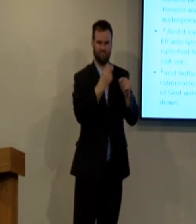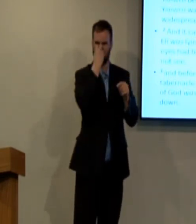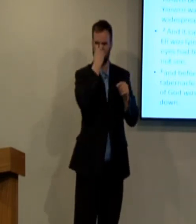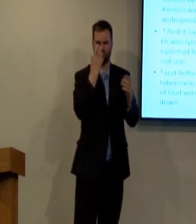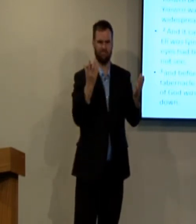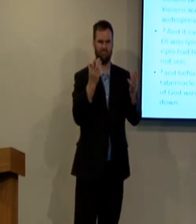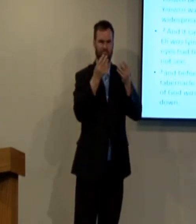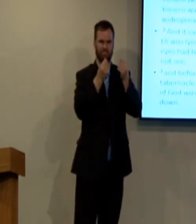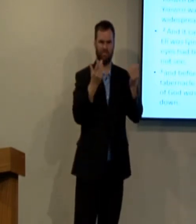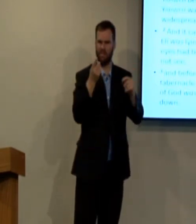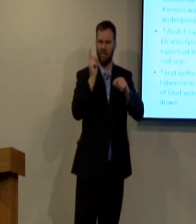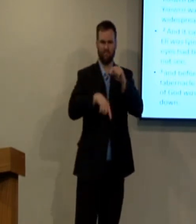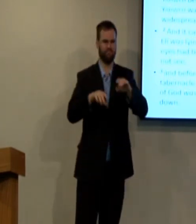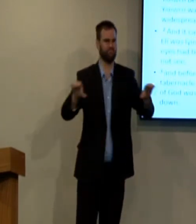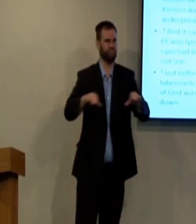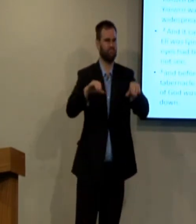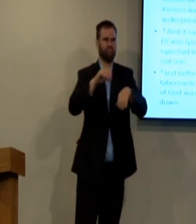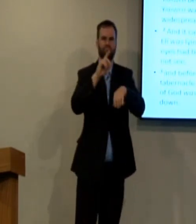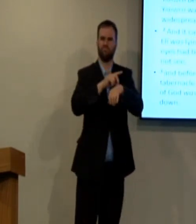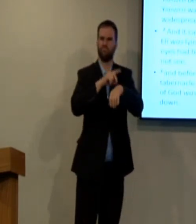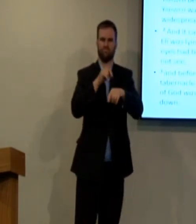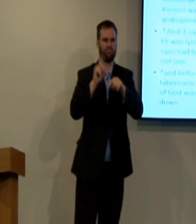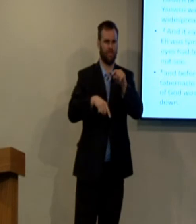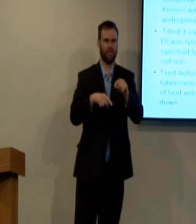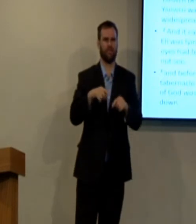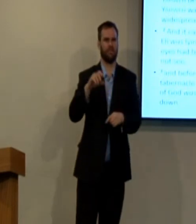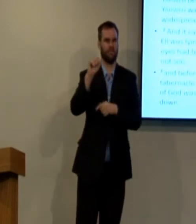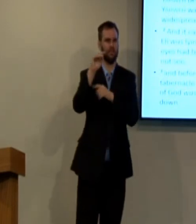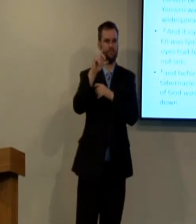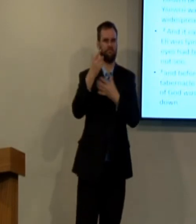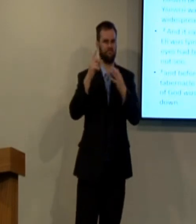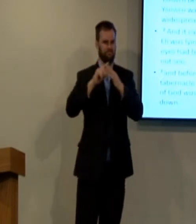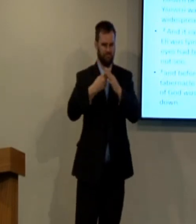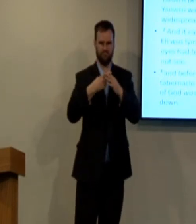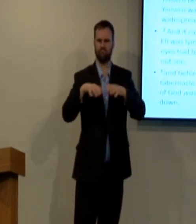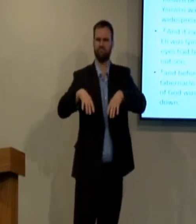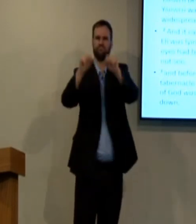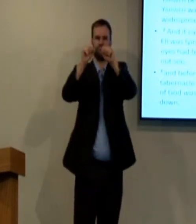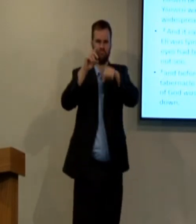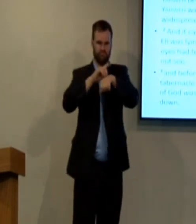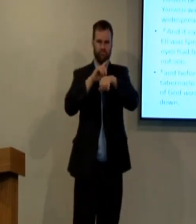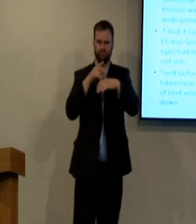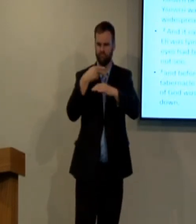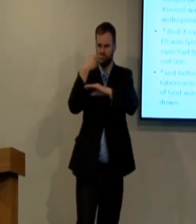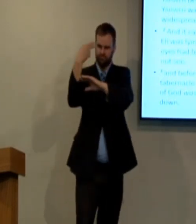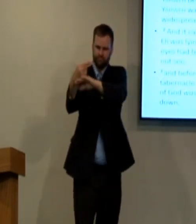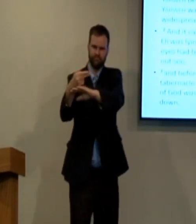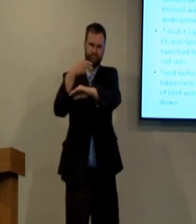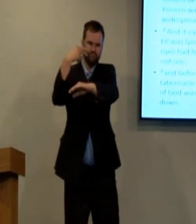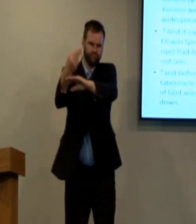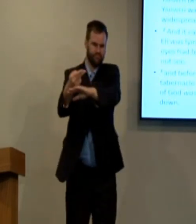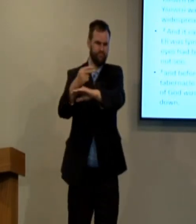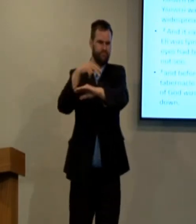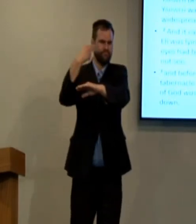Eli could not see anymore, and he couldn't do anything, he couldn't really do his duties, and so Samuel took the responsibility.